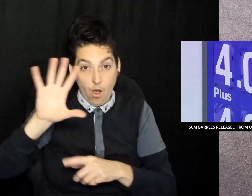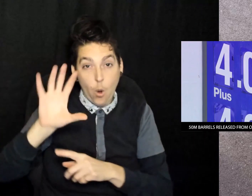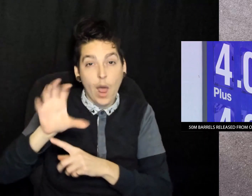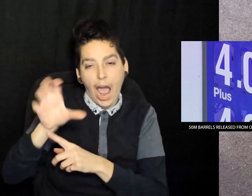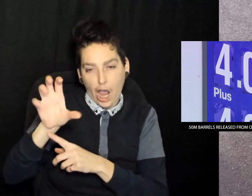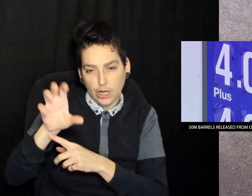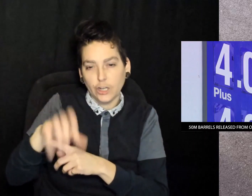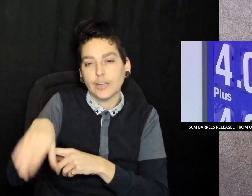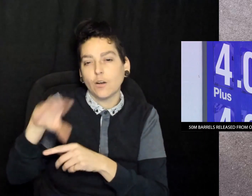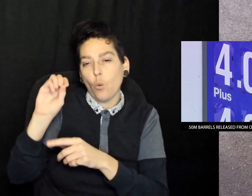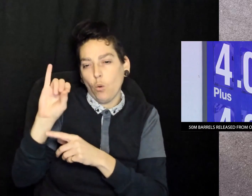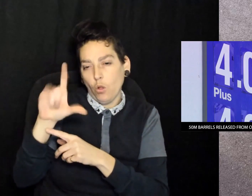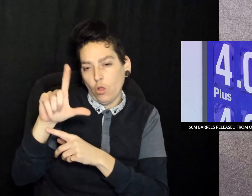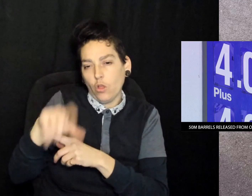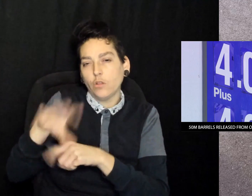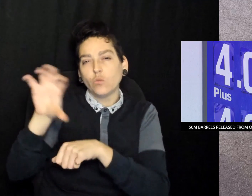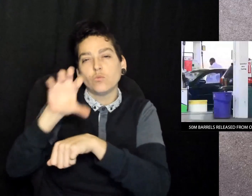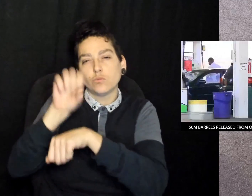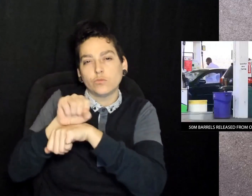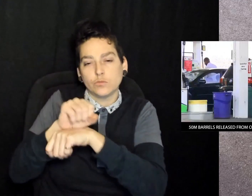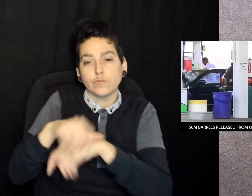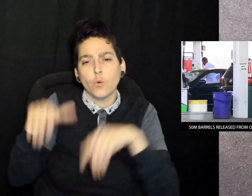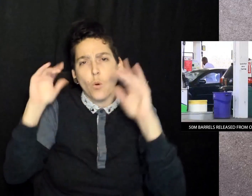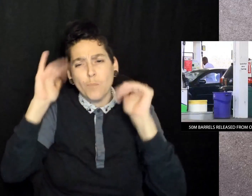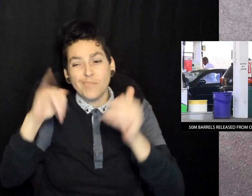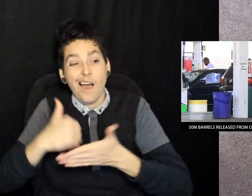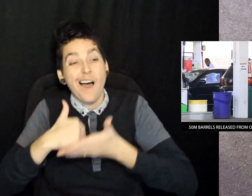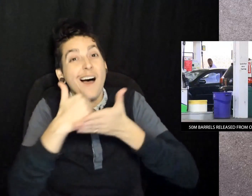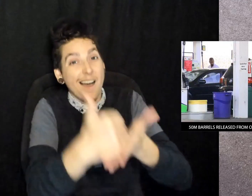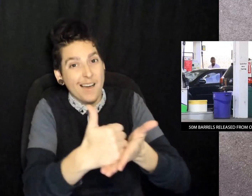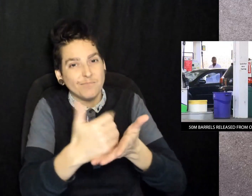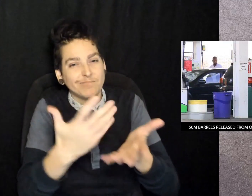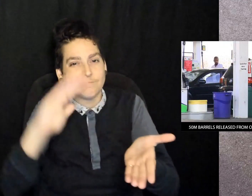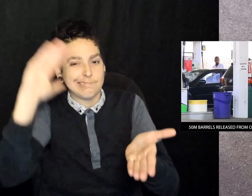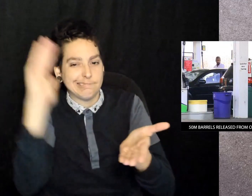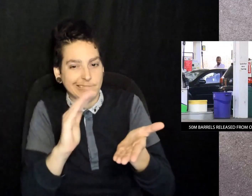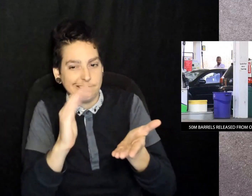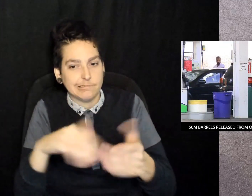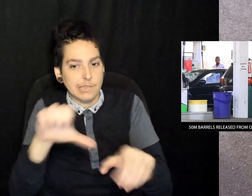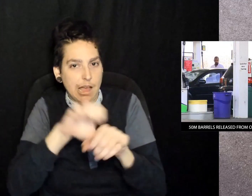from the country's oil reserve, hoping to help lower the price of gas.